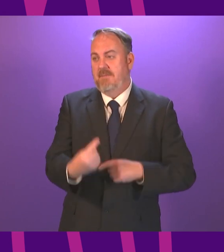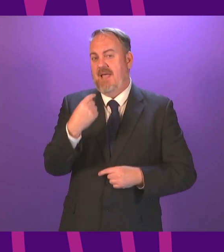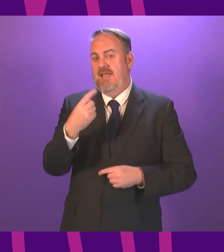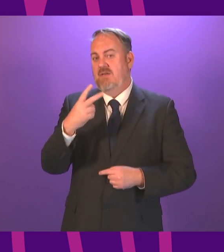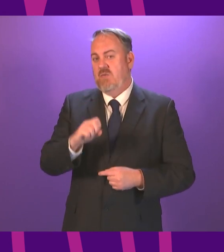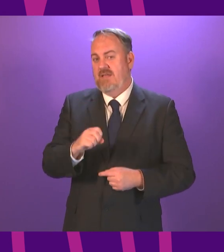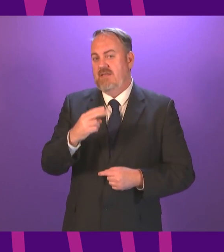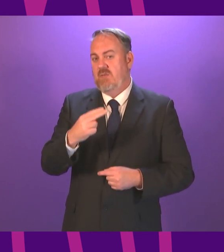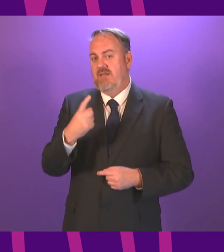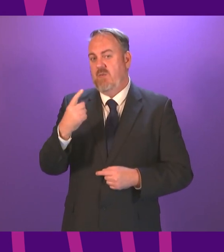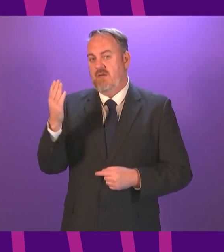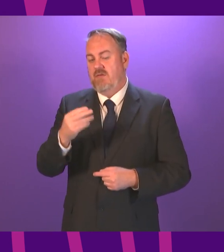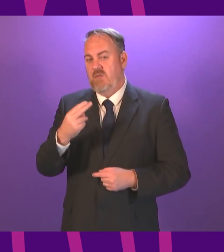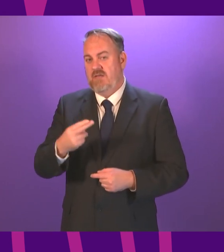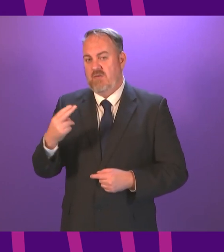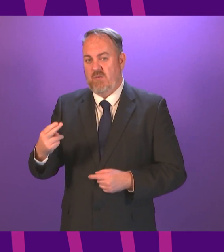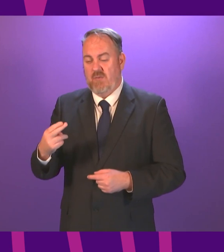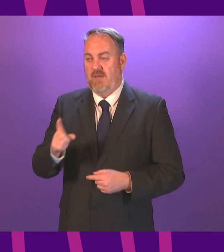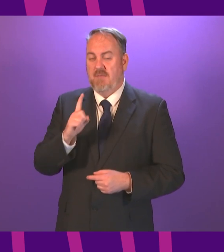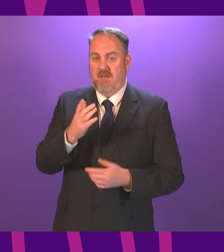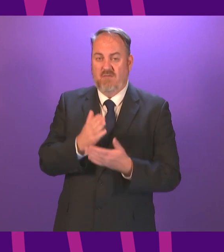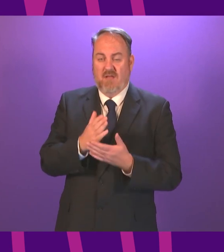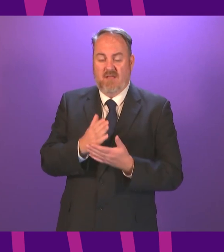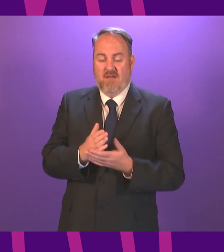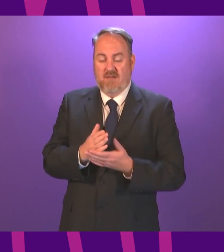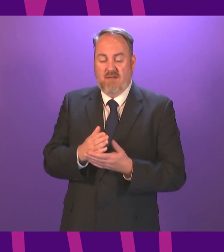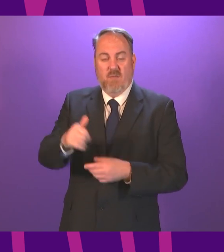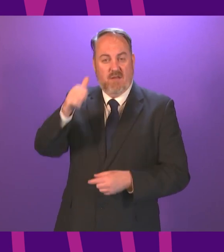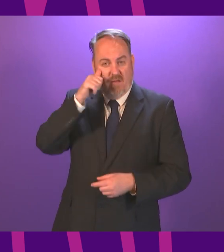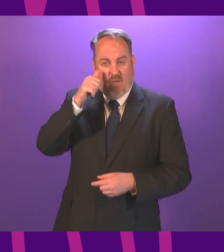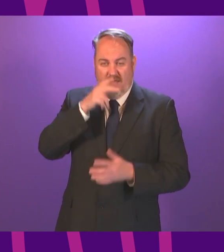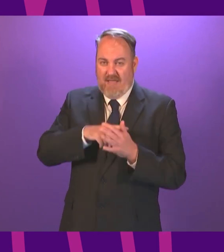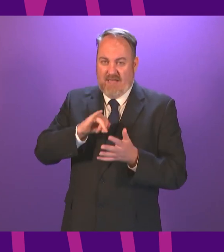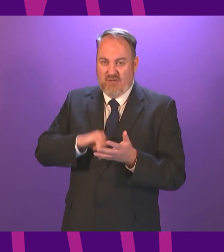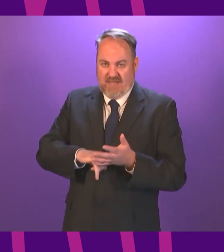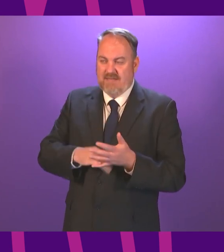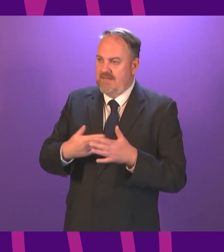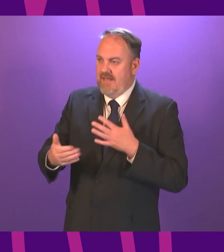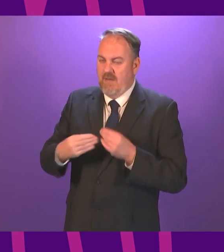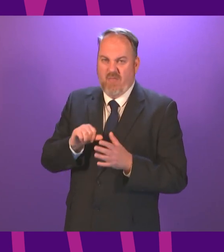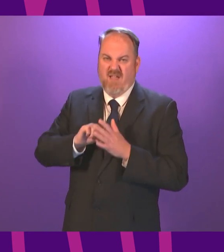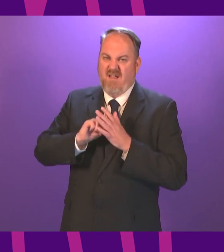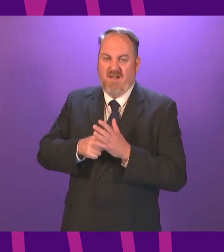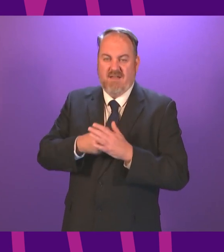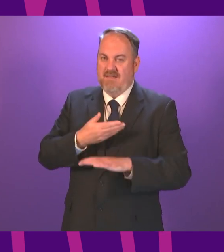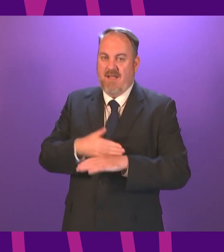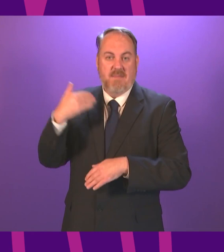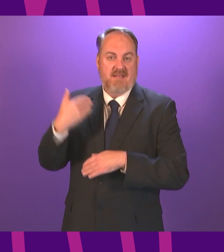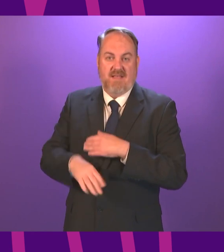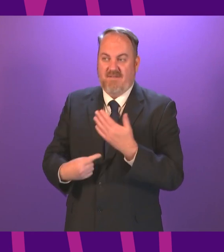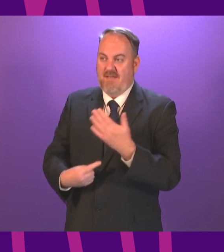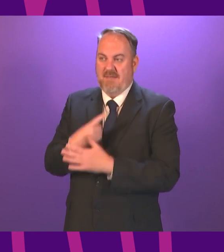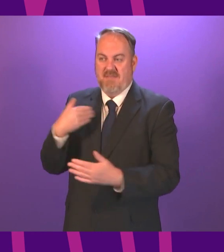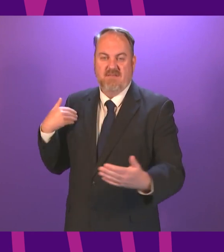suffice to say the NHS continues to face one of the most challenging periods in its history the substantial impact